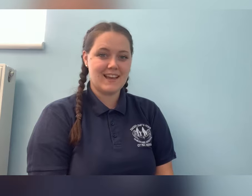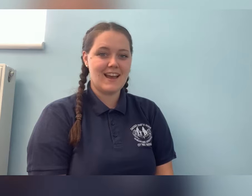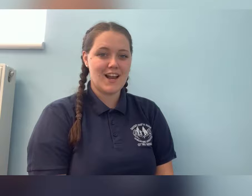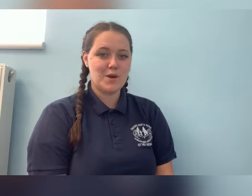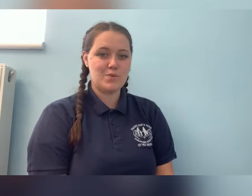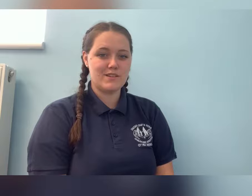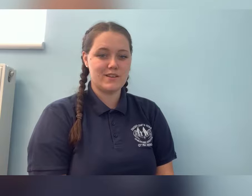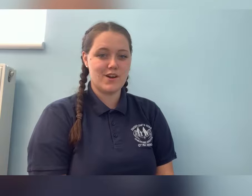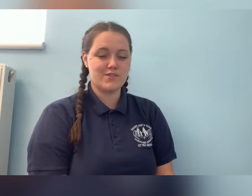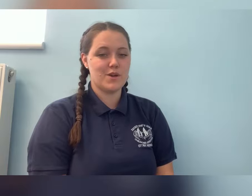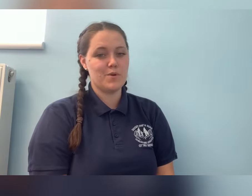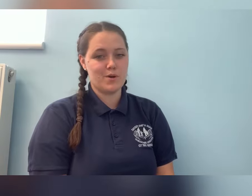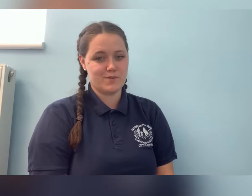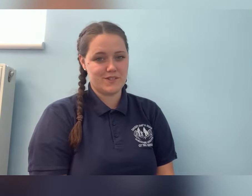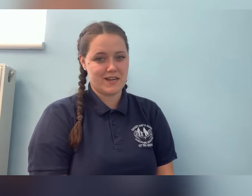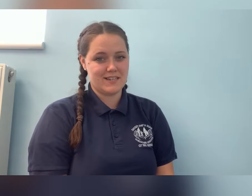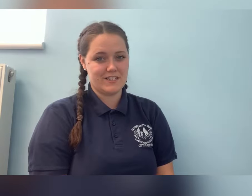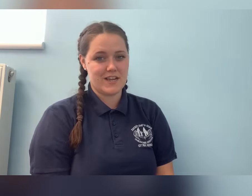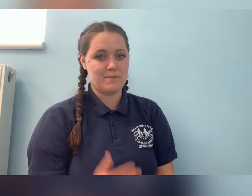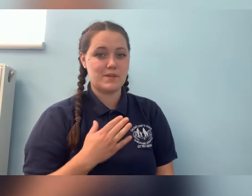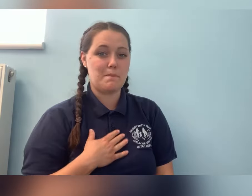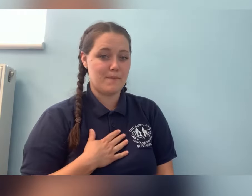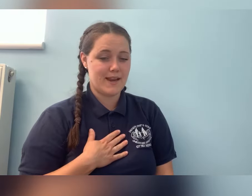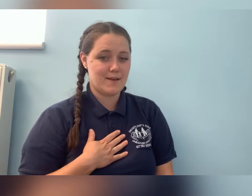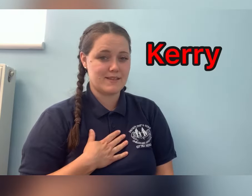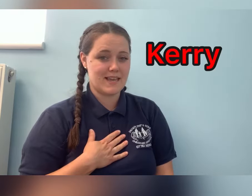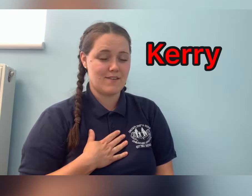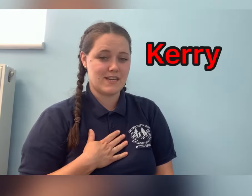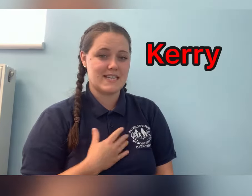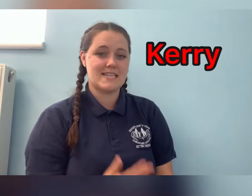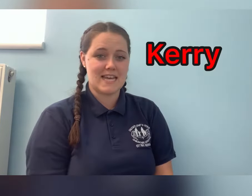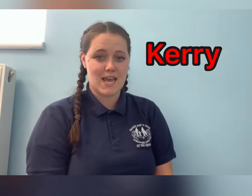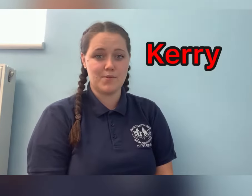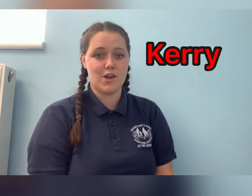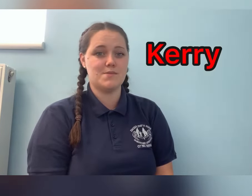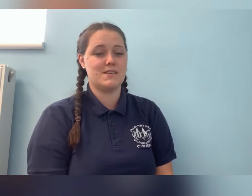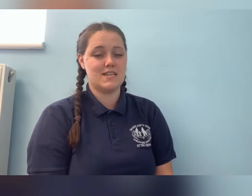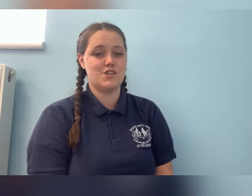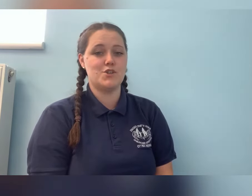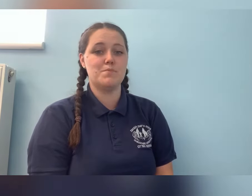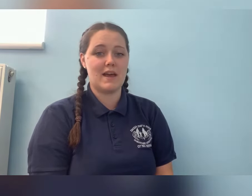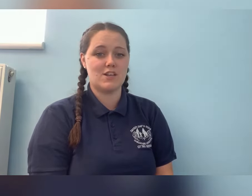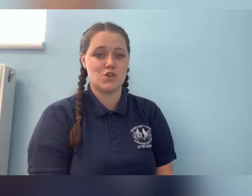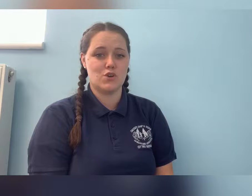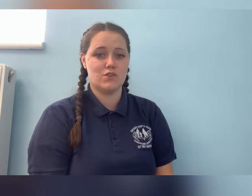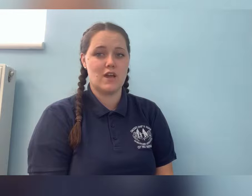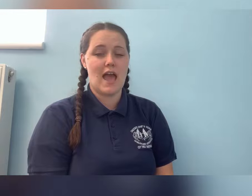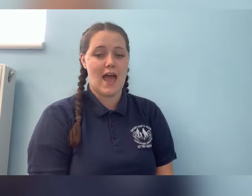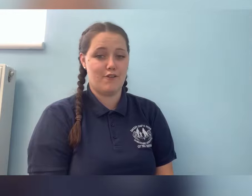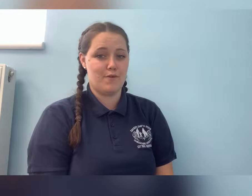Hello boys and girls and welcome to Japanese Gems. My name is Kerry and today I'm going to be teaching you the Makaton alphabet.